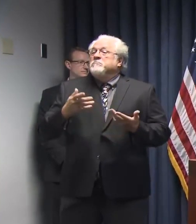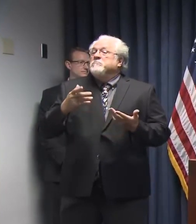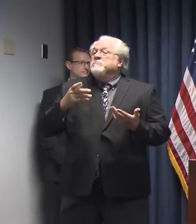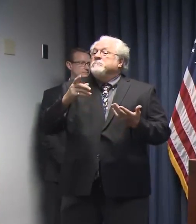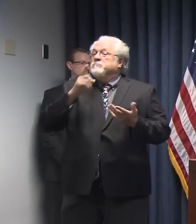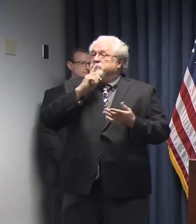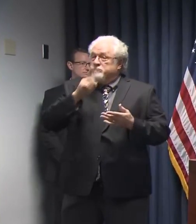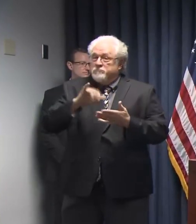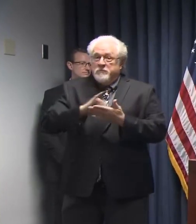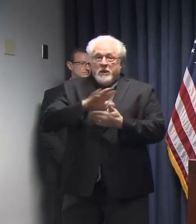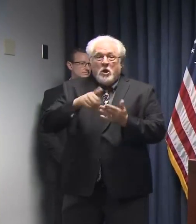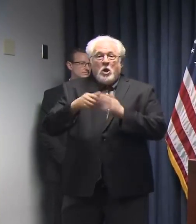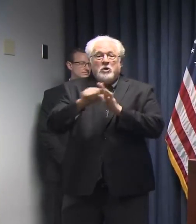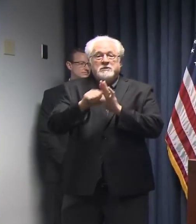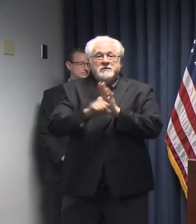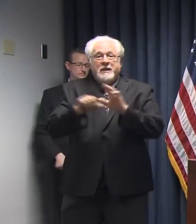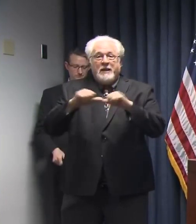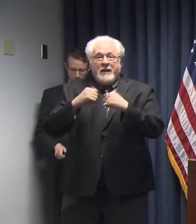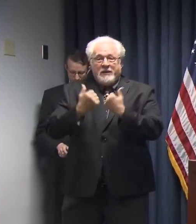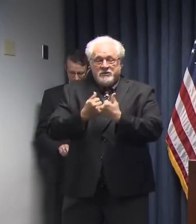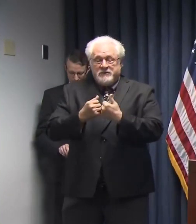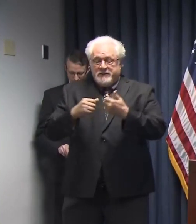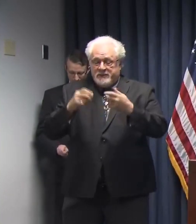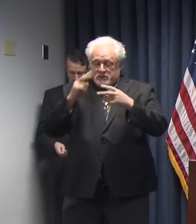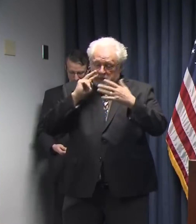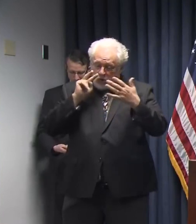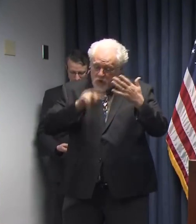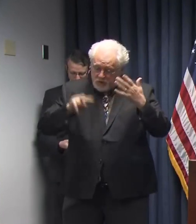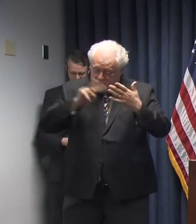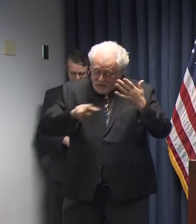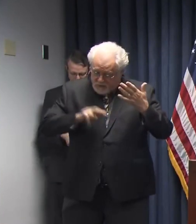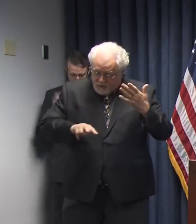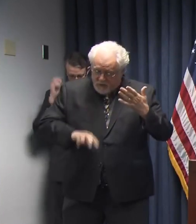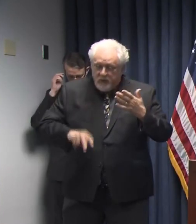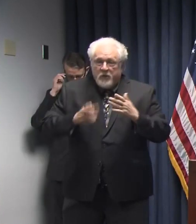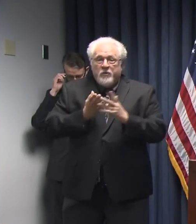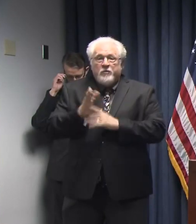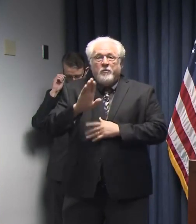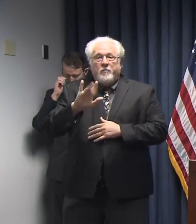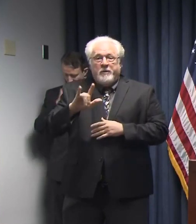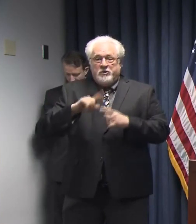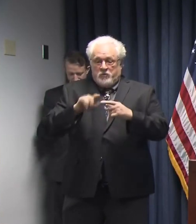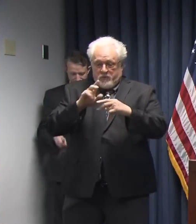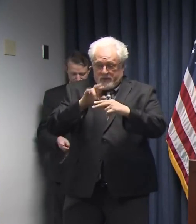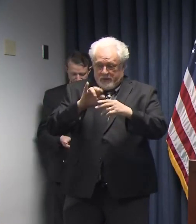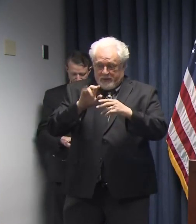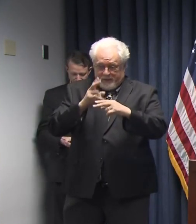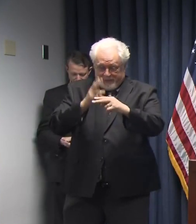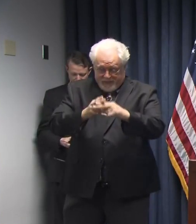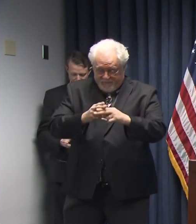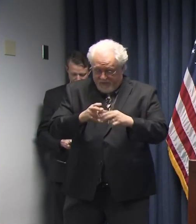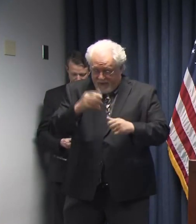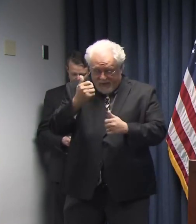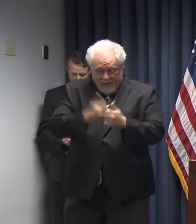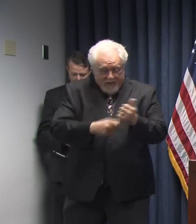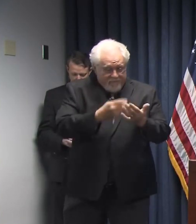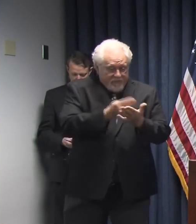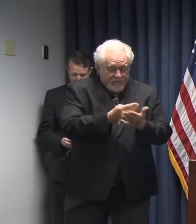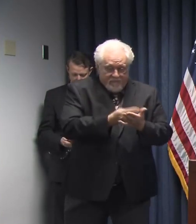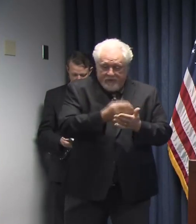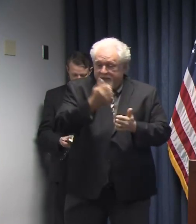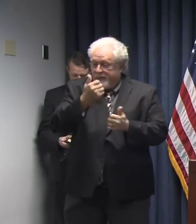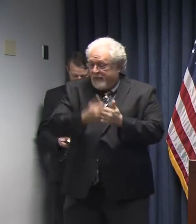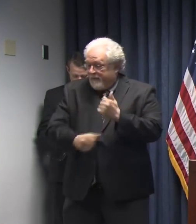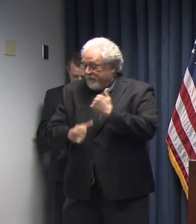of our state agencies are combing through the bill to make sure that we identify every bit of funding and assistance, flexibility